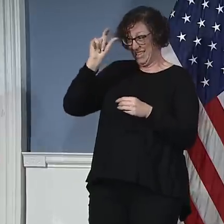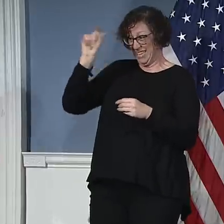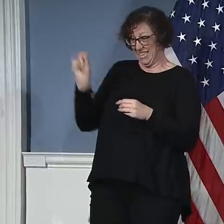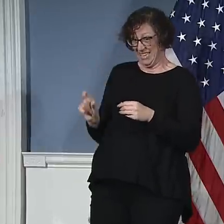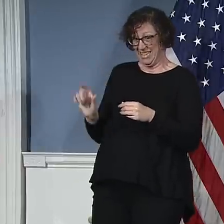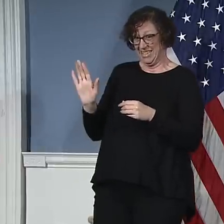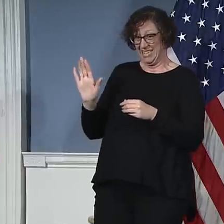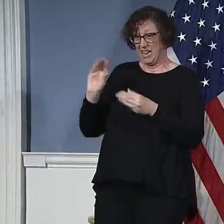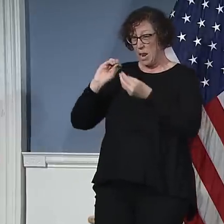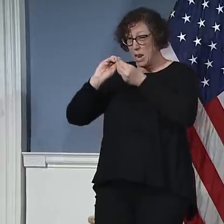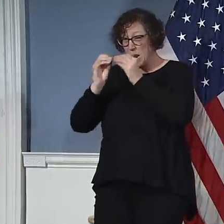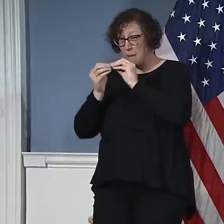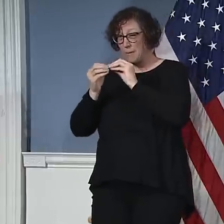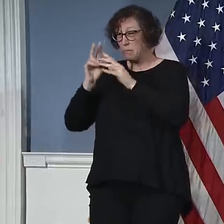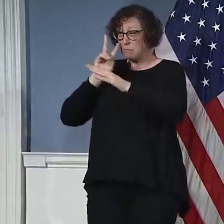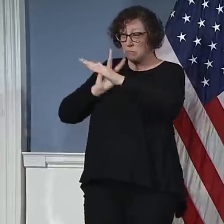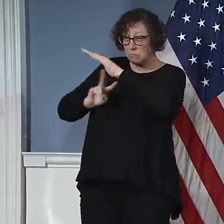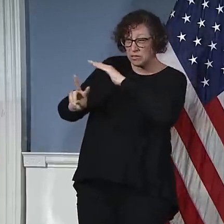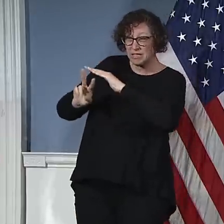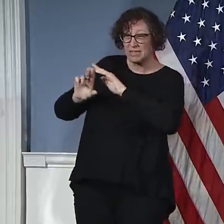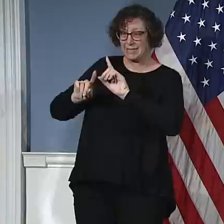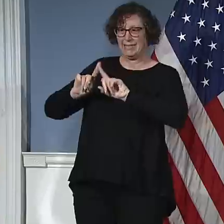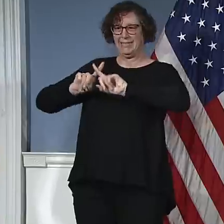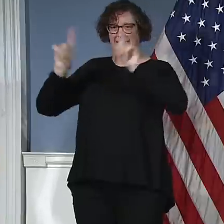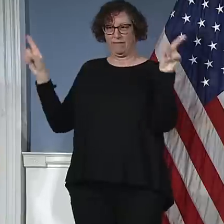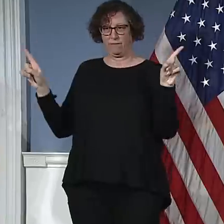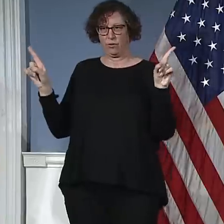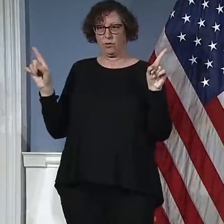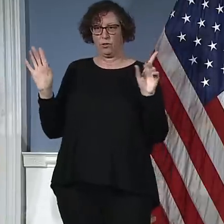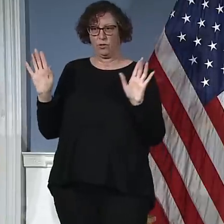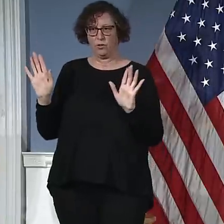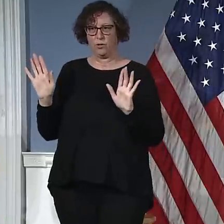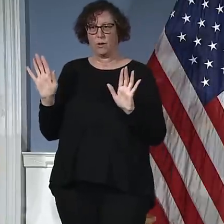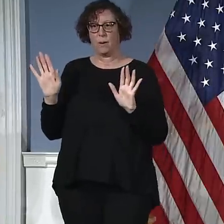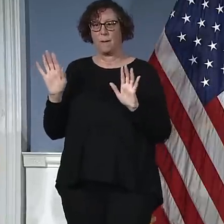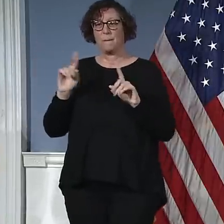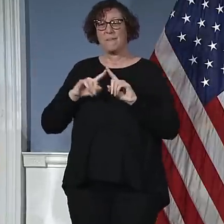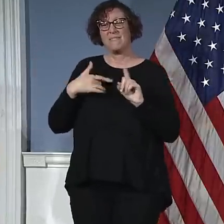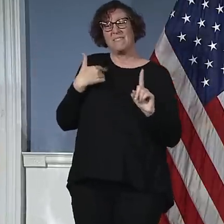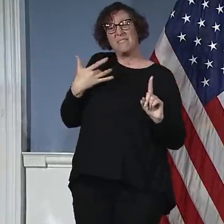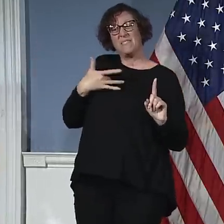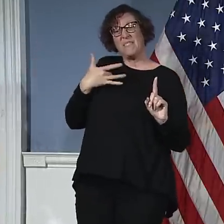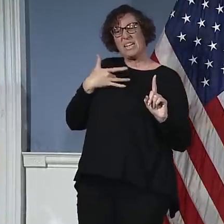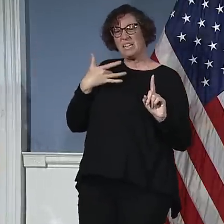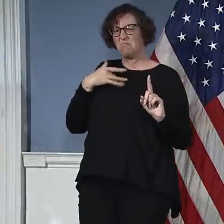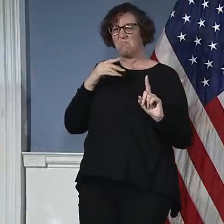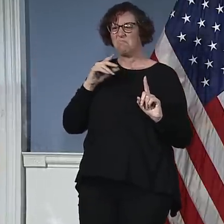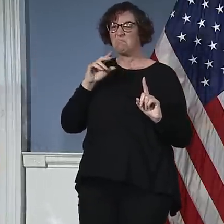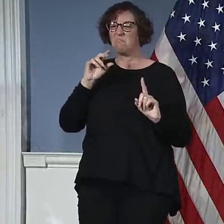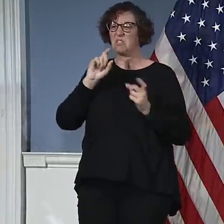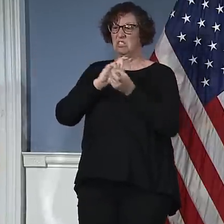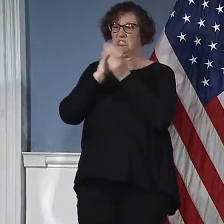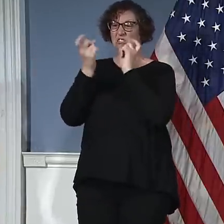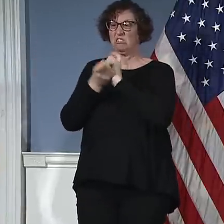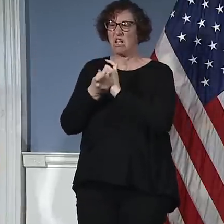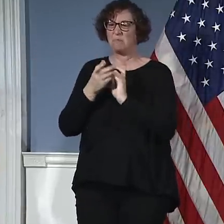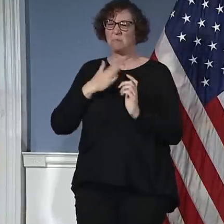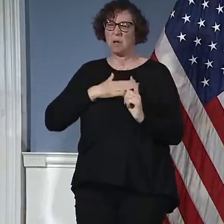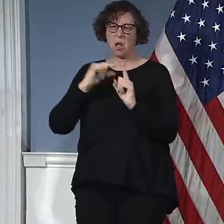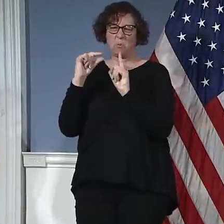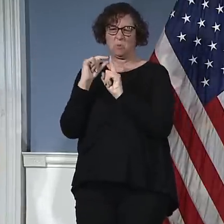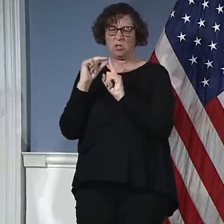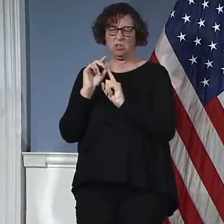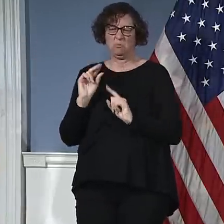think you have very, honestly, you have creatively reinterpreted what I said, and you have not accurately portrayed it. We of